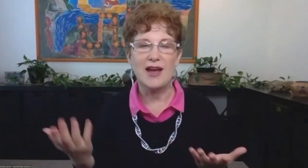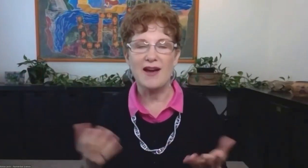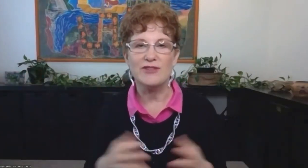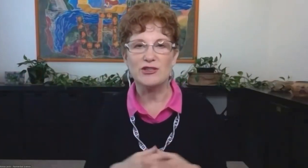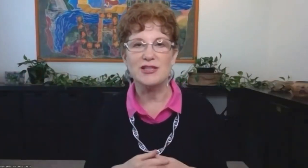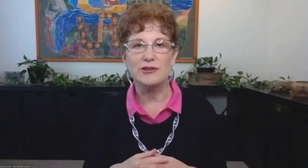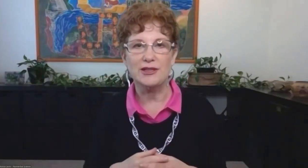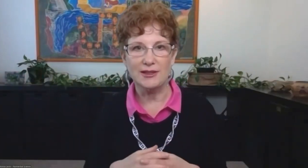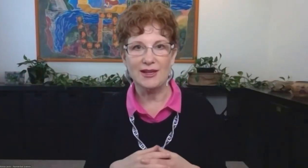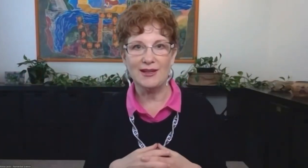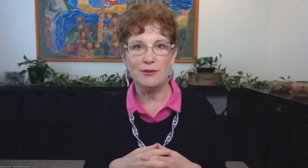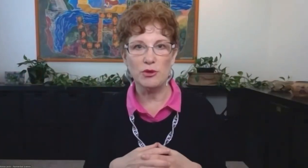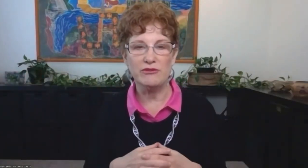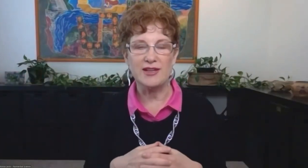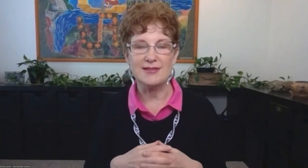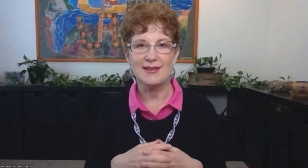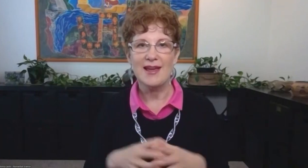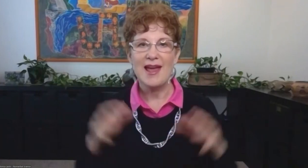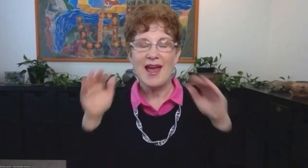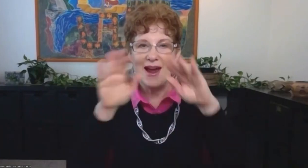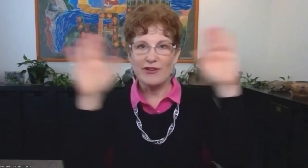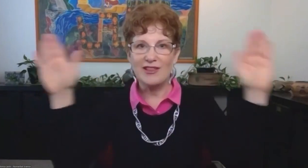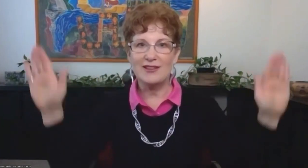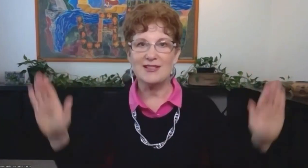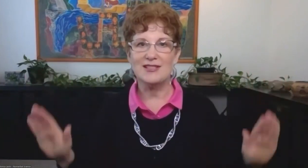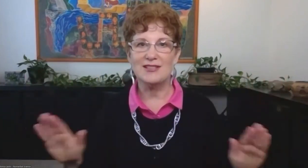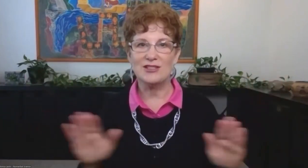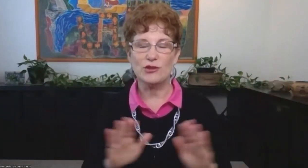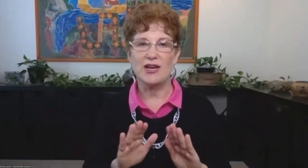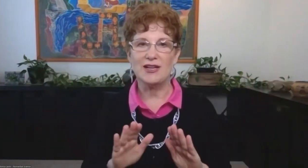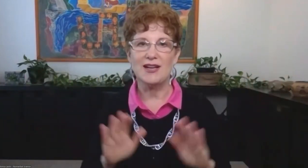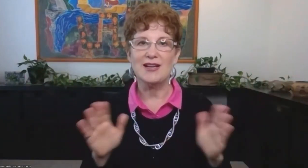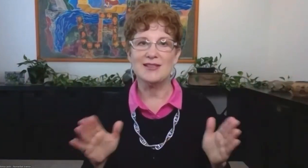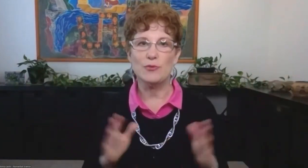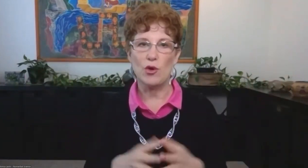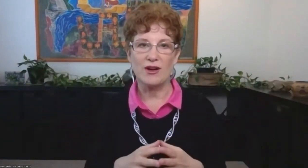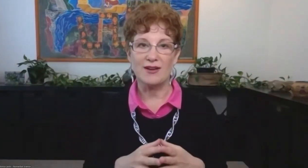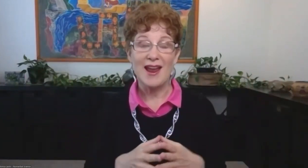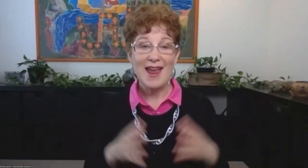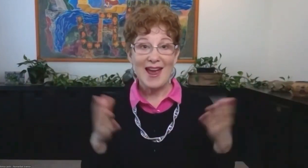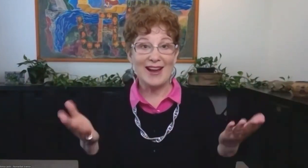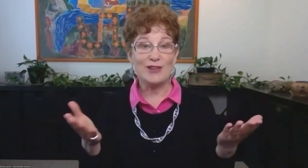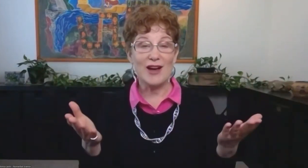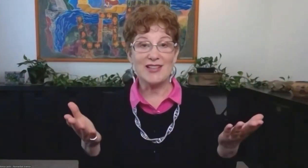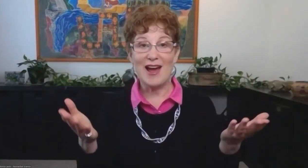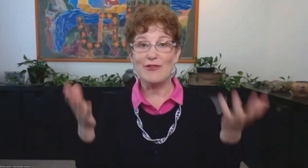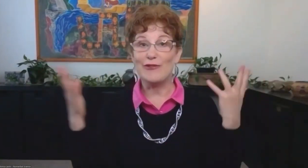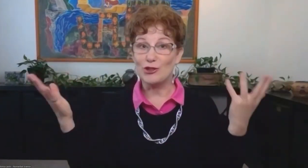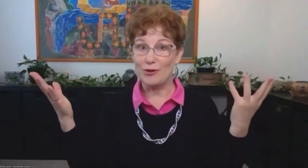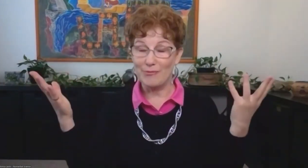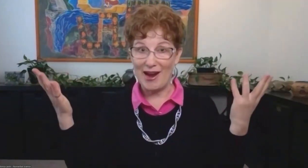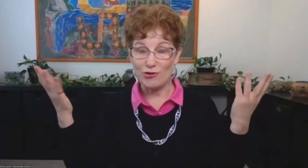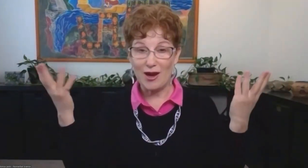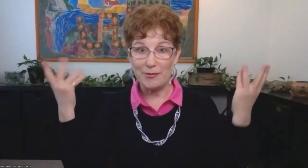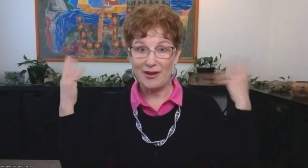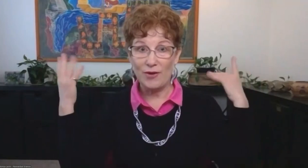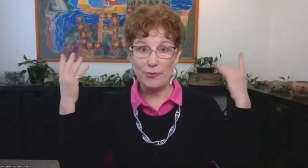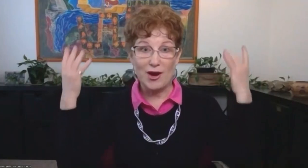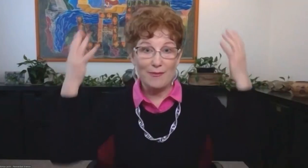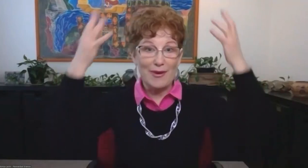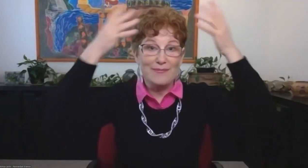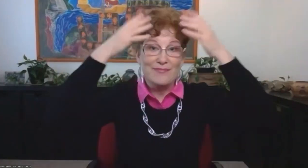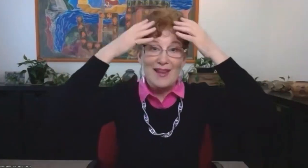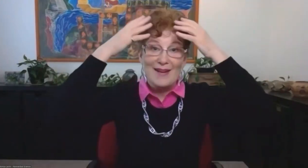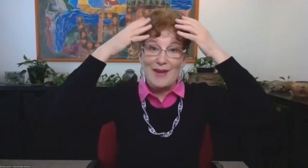are paying to have their cereal in the movies. Everything that's in the screen is important. And I tried to have a virtual backdrop